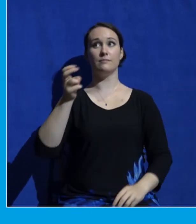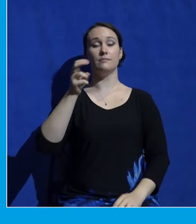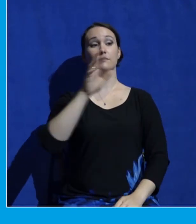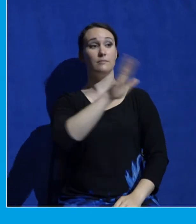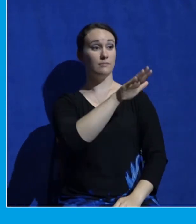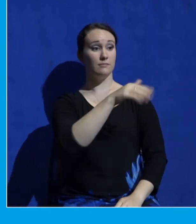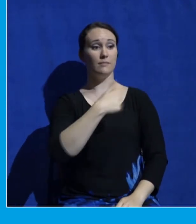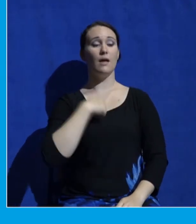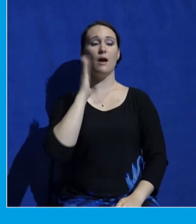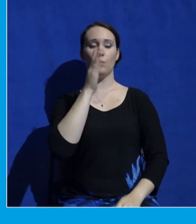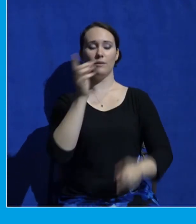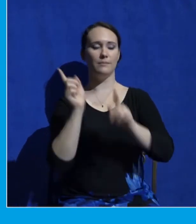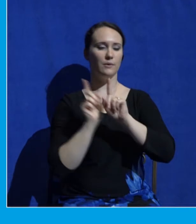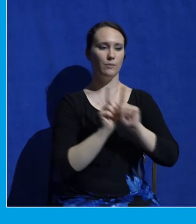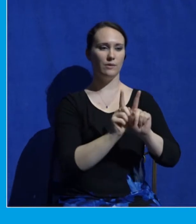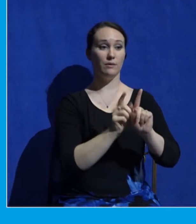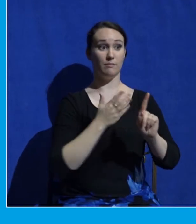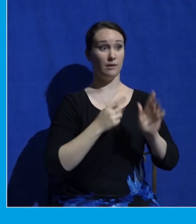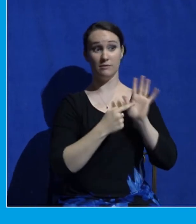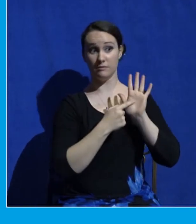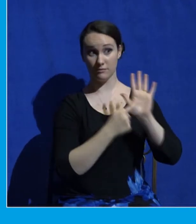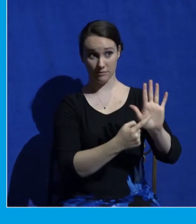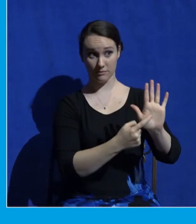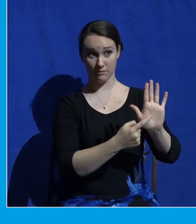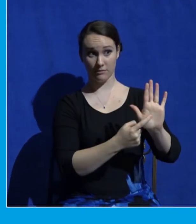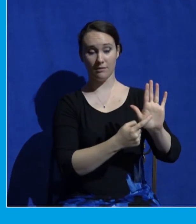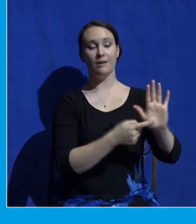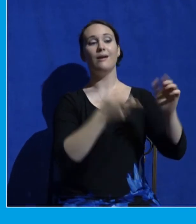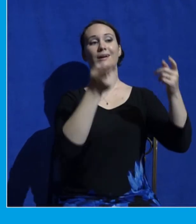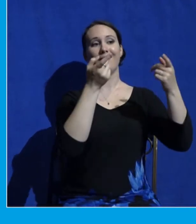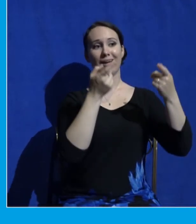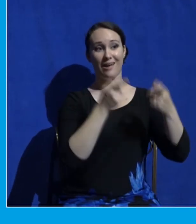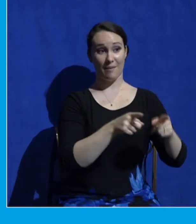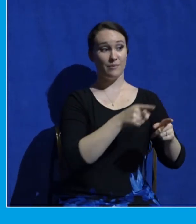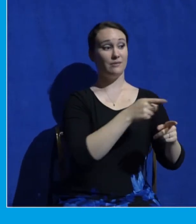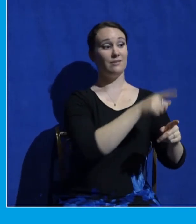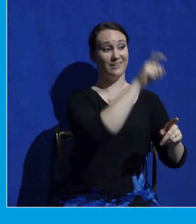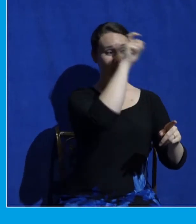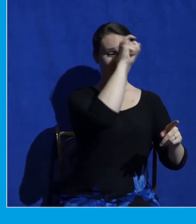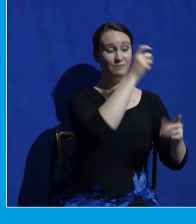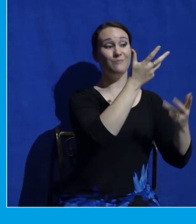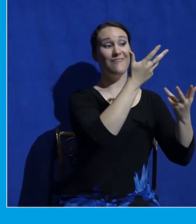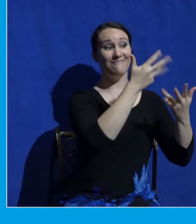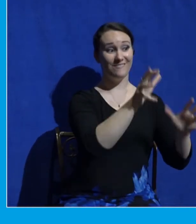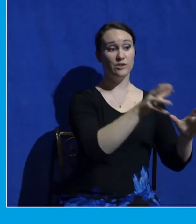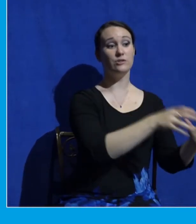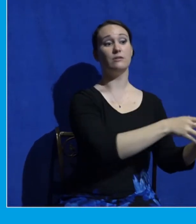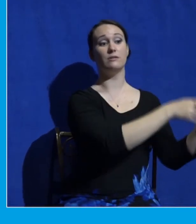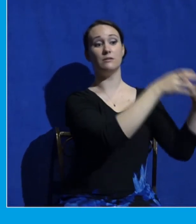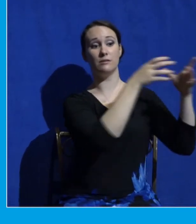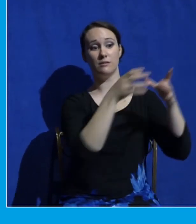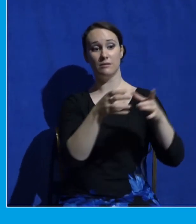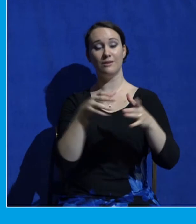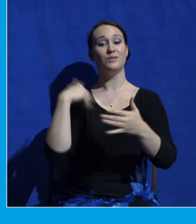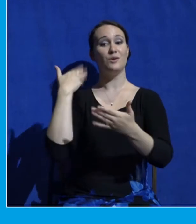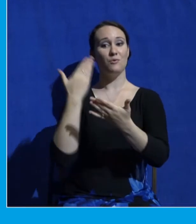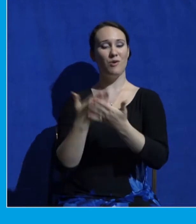shall be a sign for you that I have sent you. When you have brought the people out of Egypt, you shall serve God on this what?